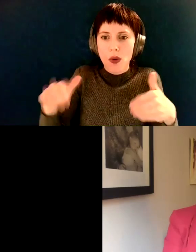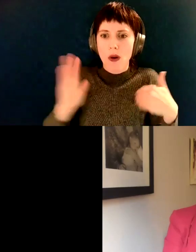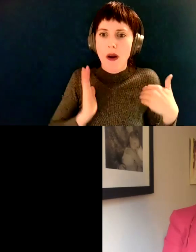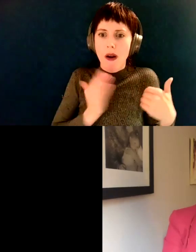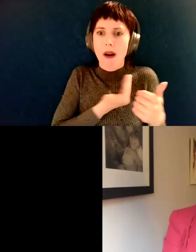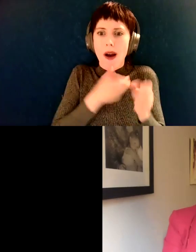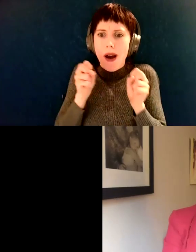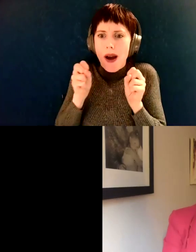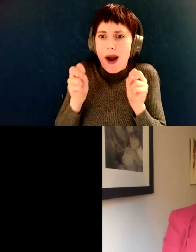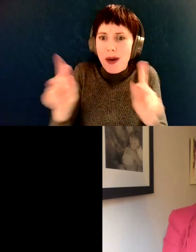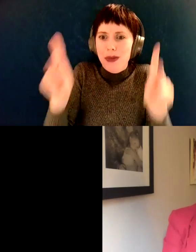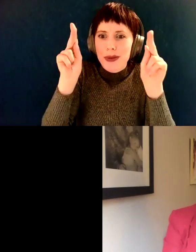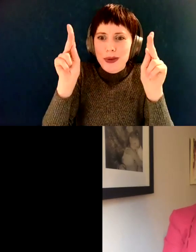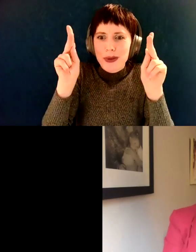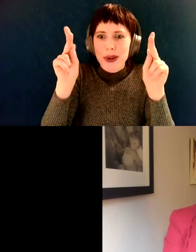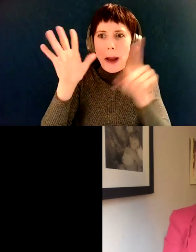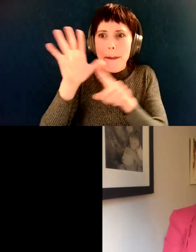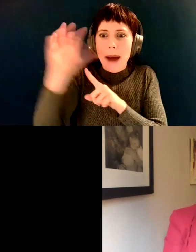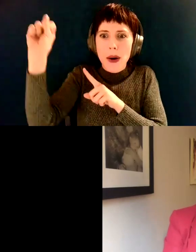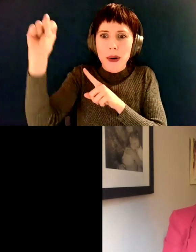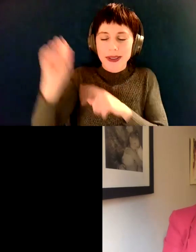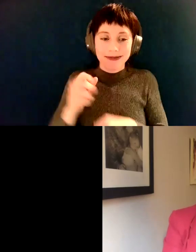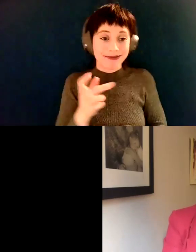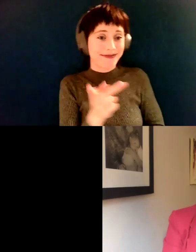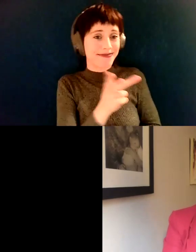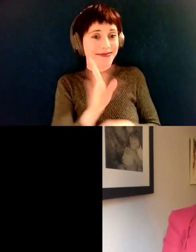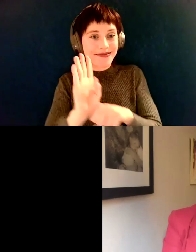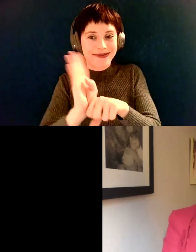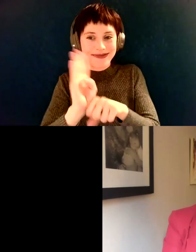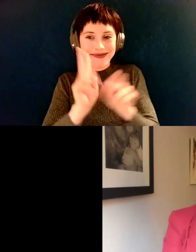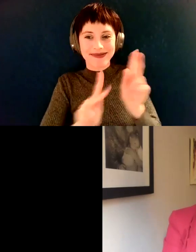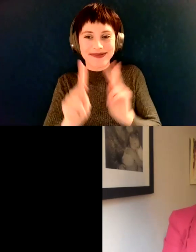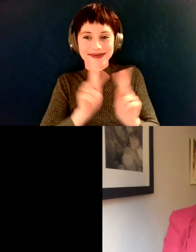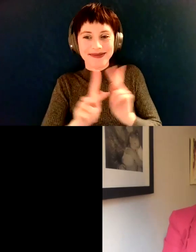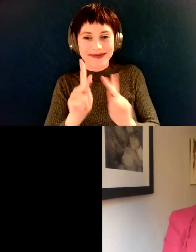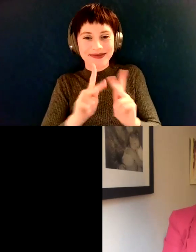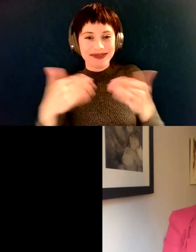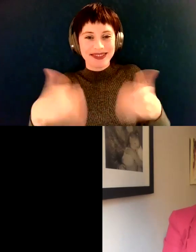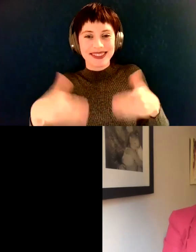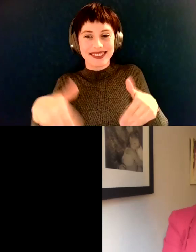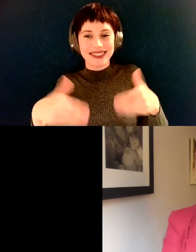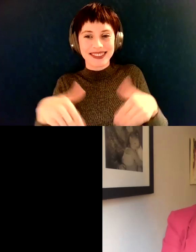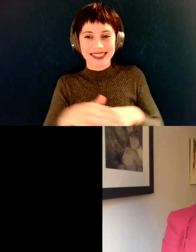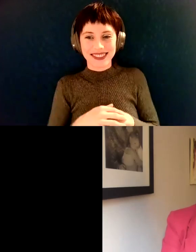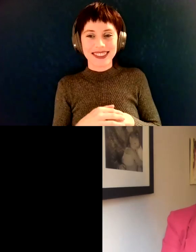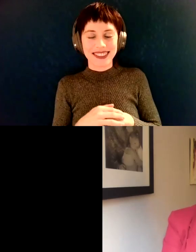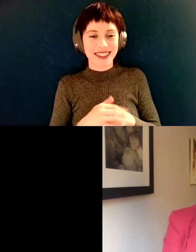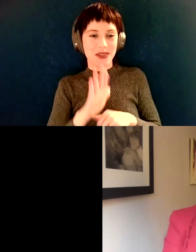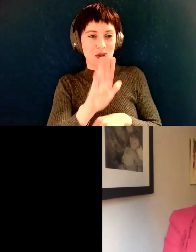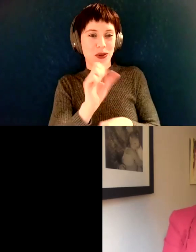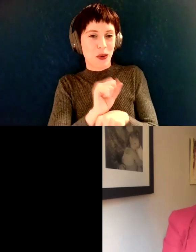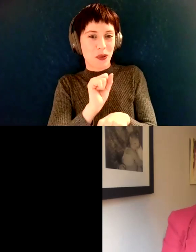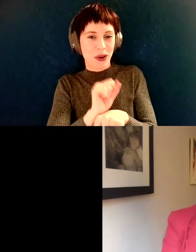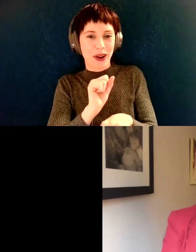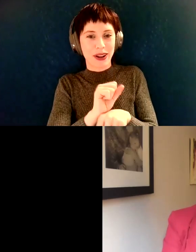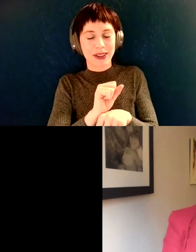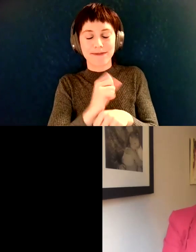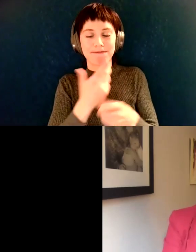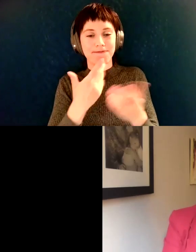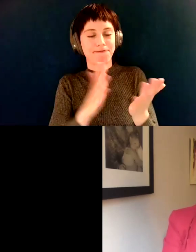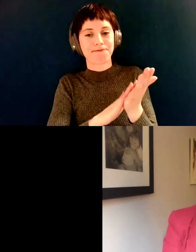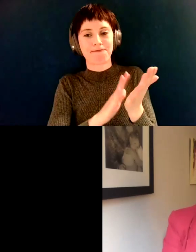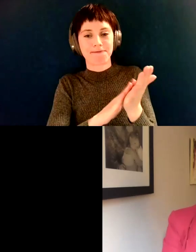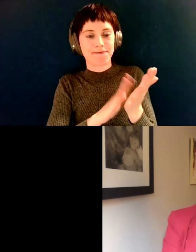very busy people. I must say you have a lot going on in your lives, but, uh, I think the work that you're doing here is, is very commendable. And I